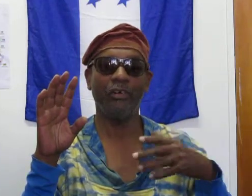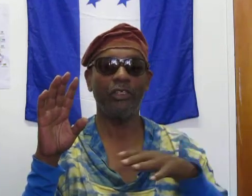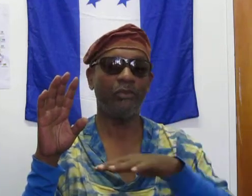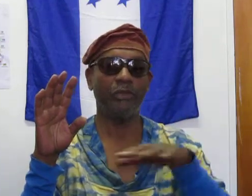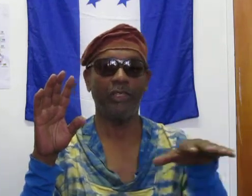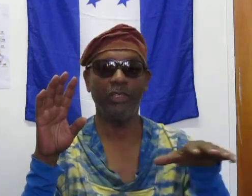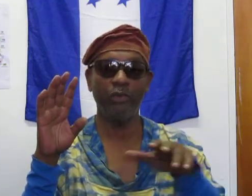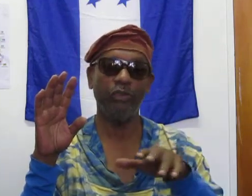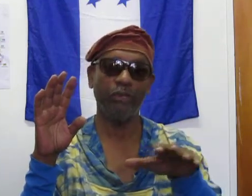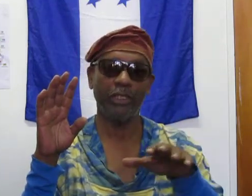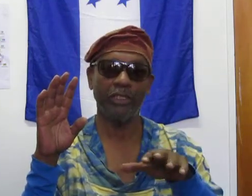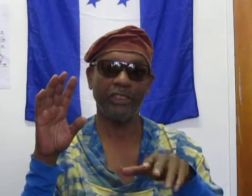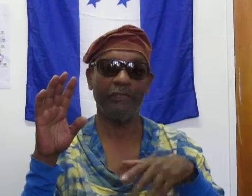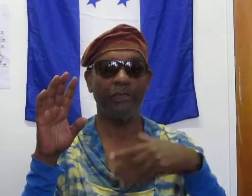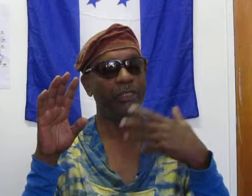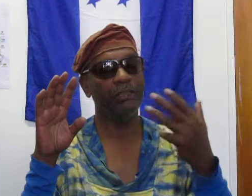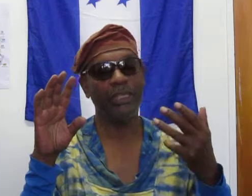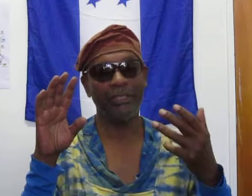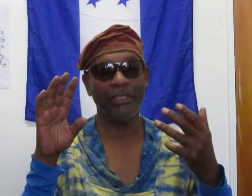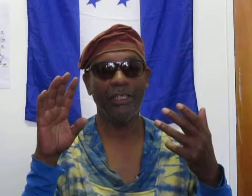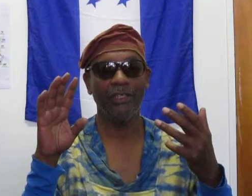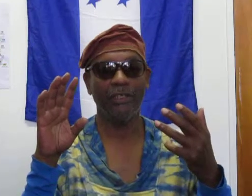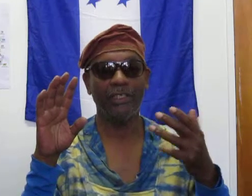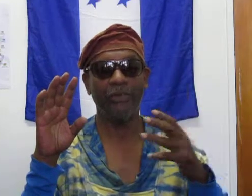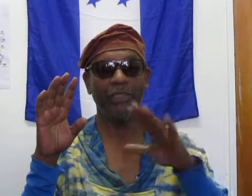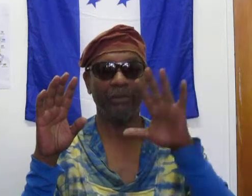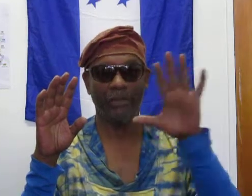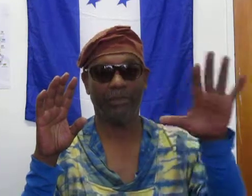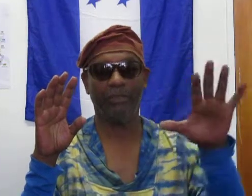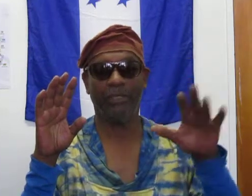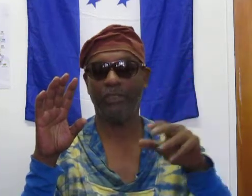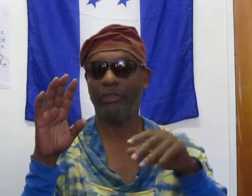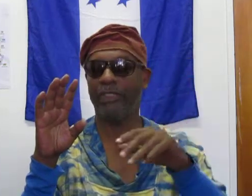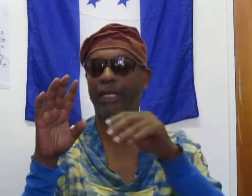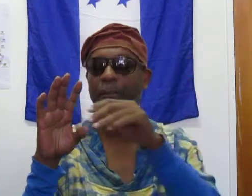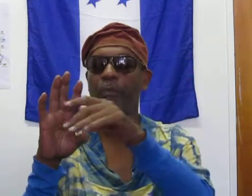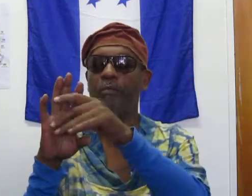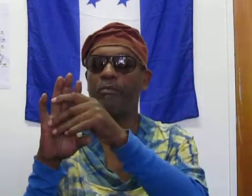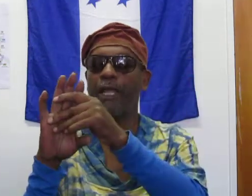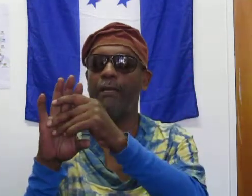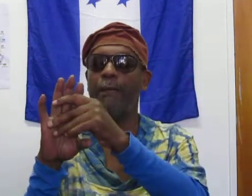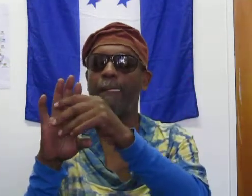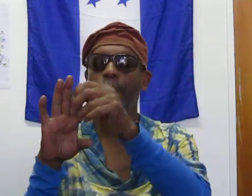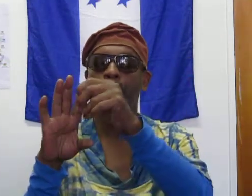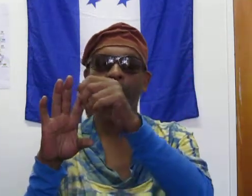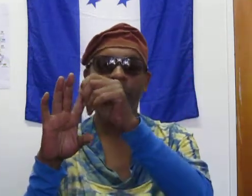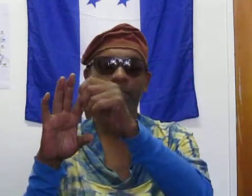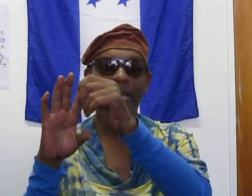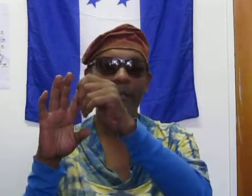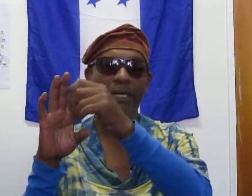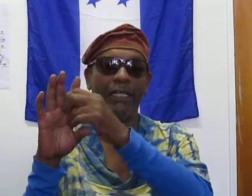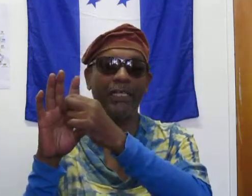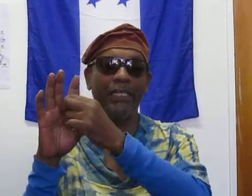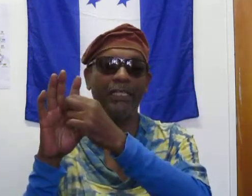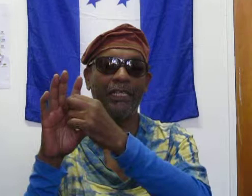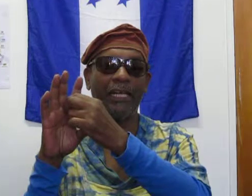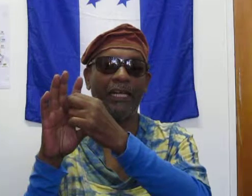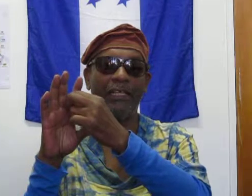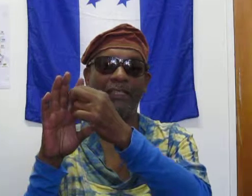Carson was pretty neutral with her stuff, but when he got to John Stewart, he was, uh, took a stand. Anyway, so what's happening is a lot, is,